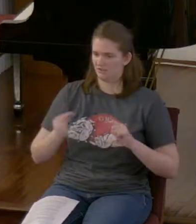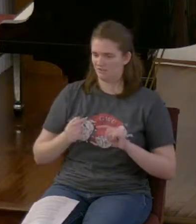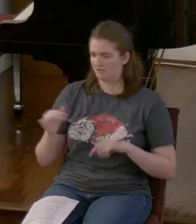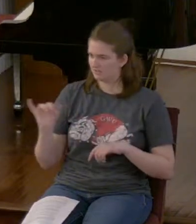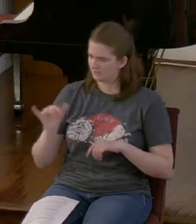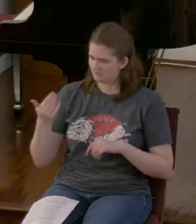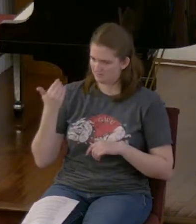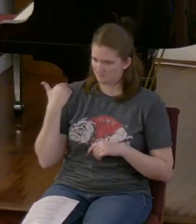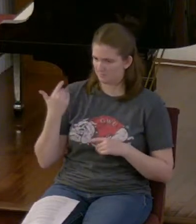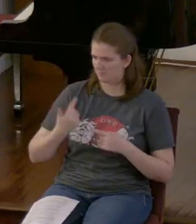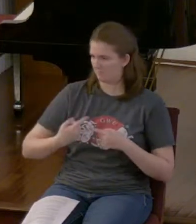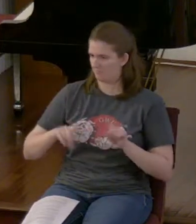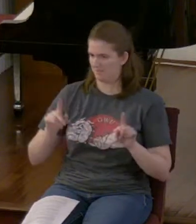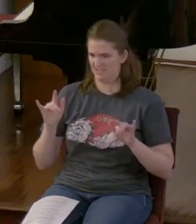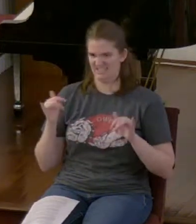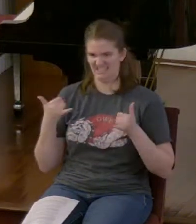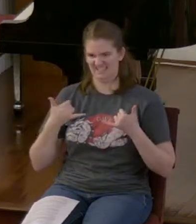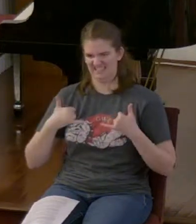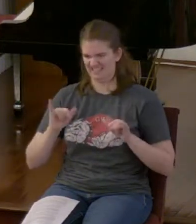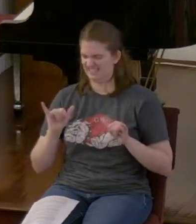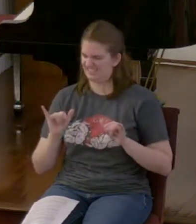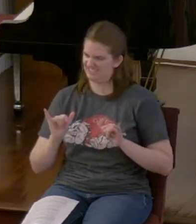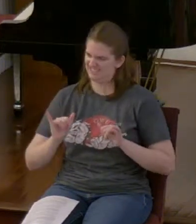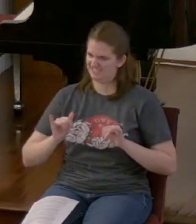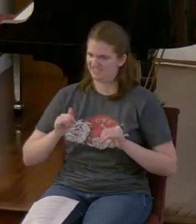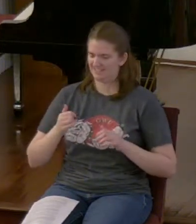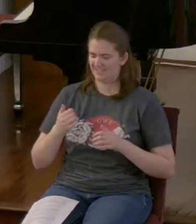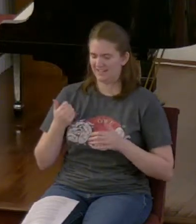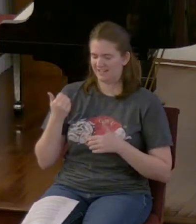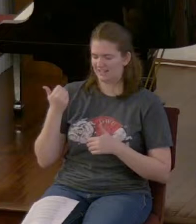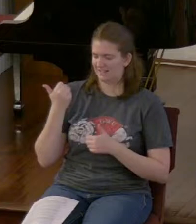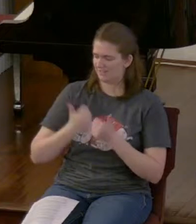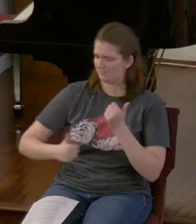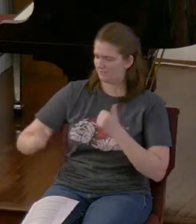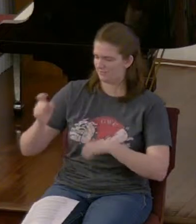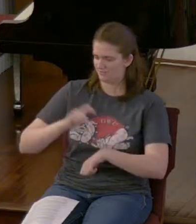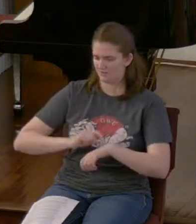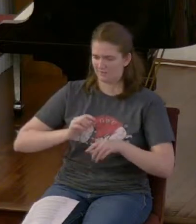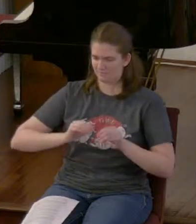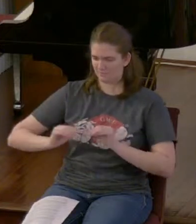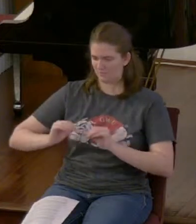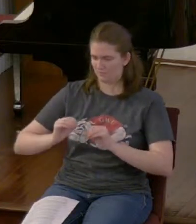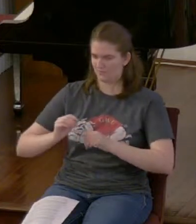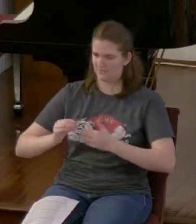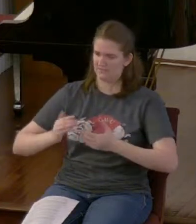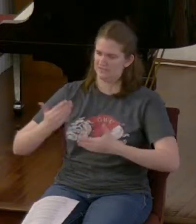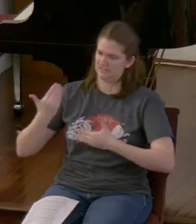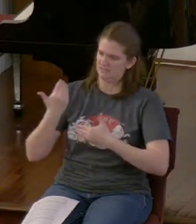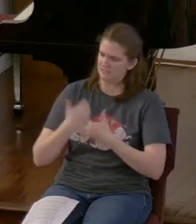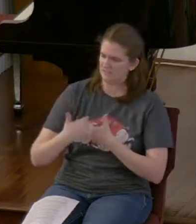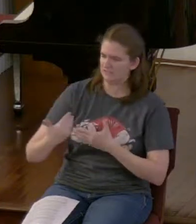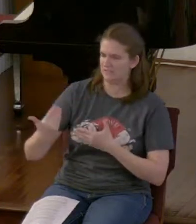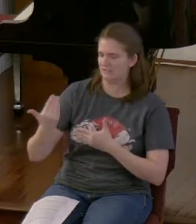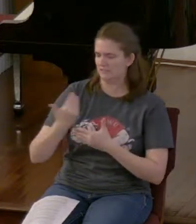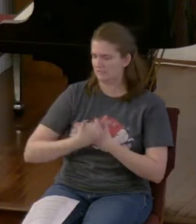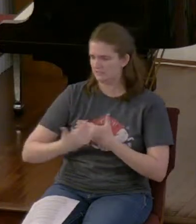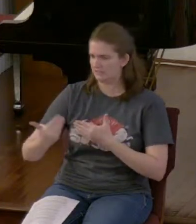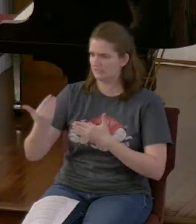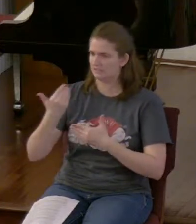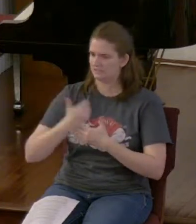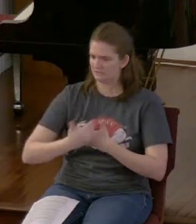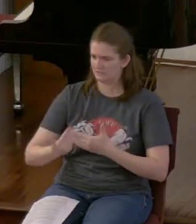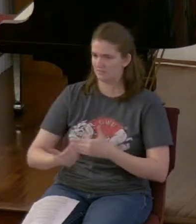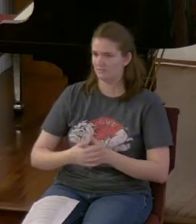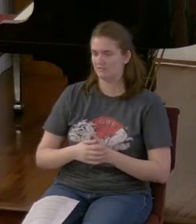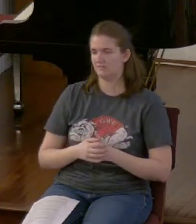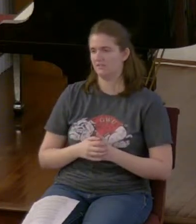that aggravating pain that just every time you do something, it's just that little ache. You can feel it. But it is good to be back.